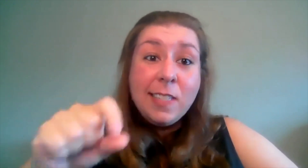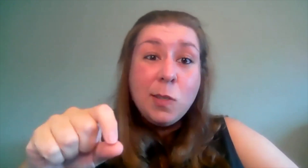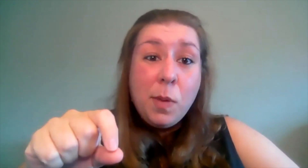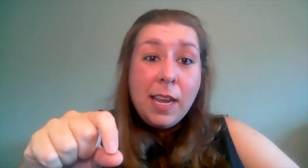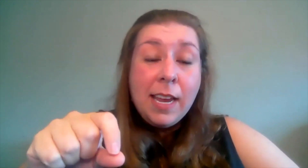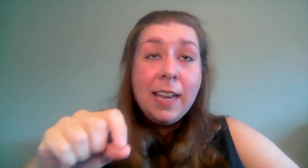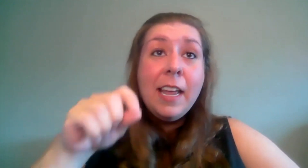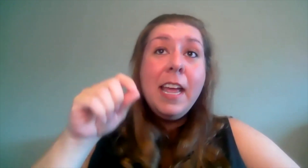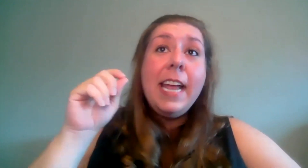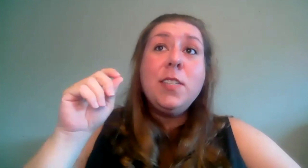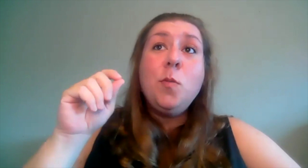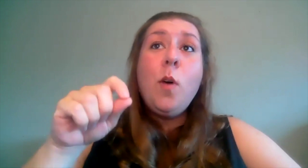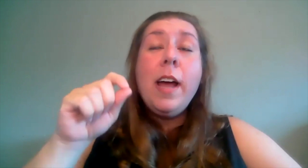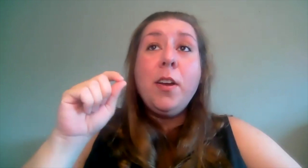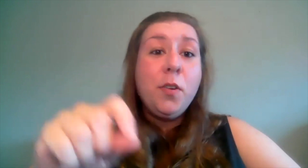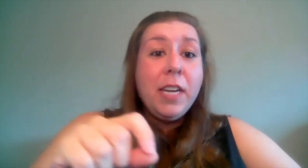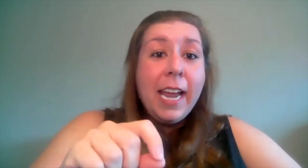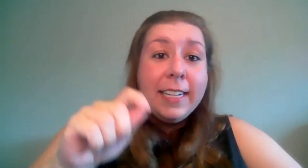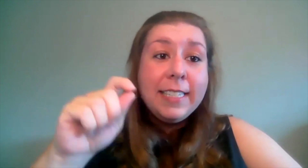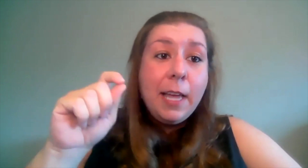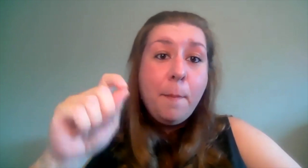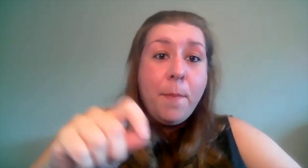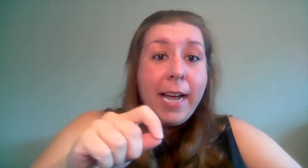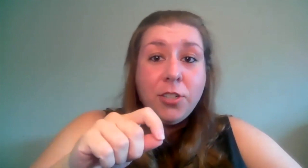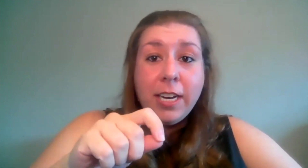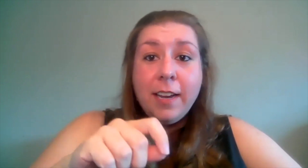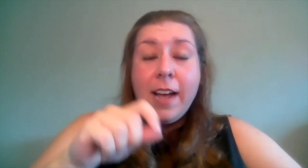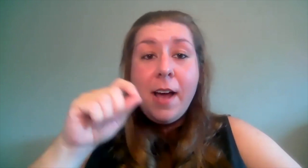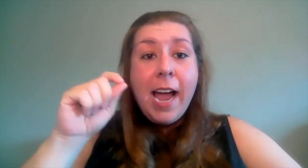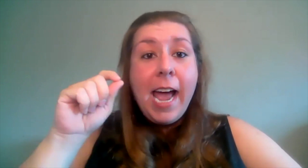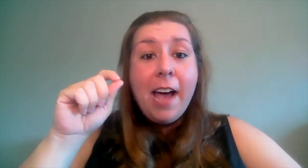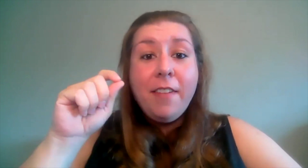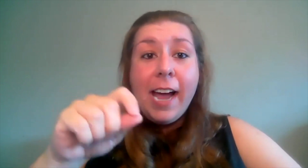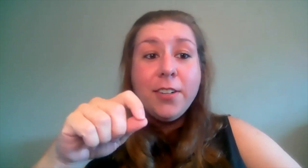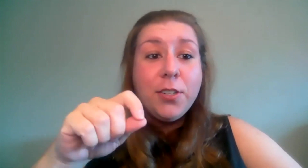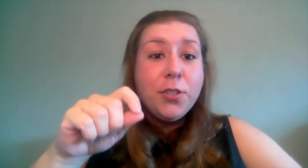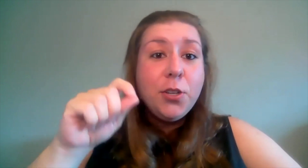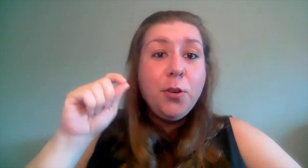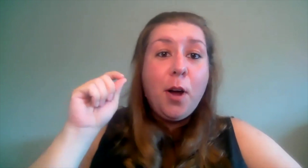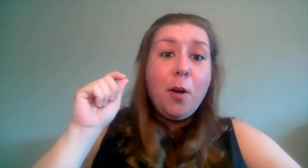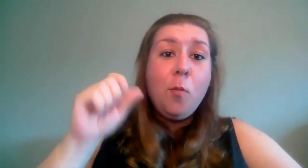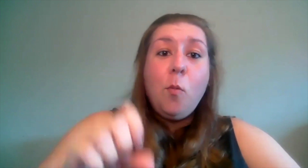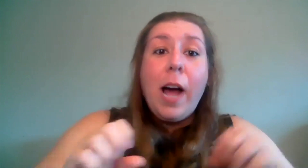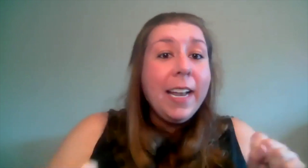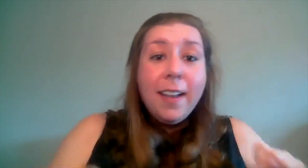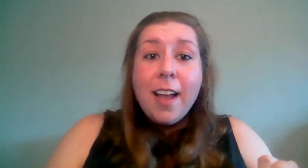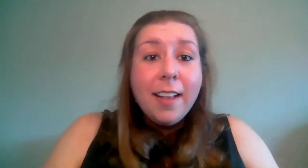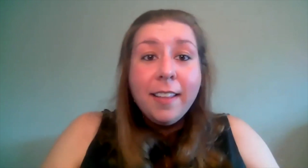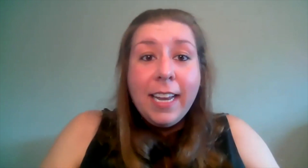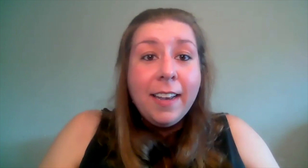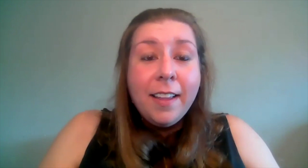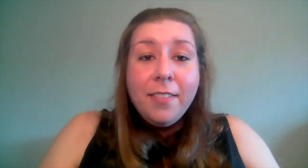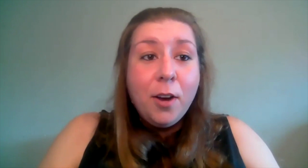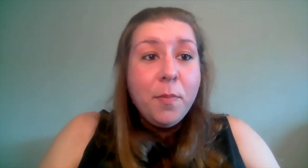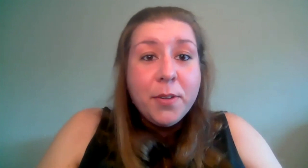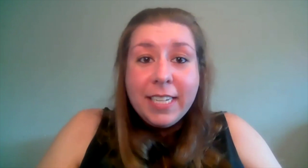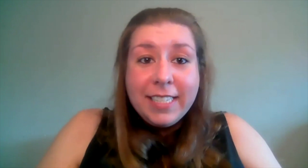speed is what creates magic i have actors who are white knuckling their music